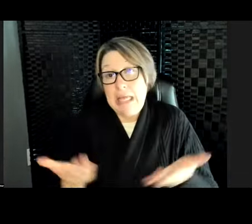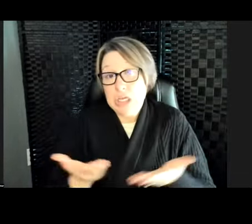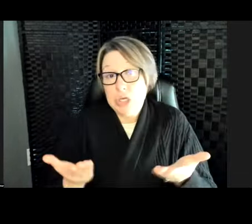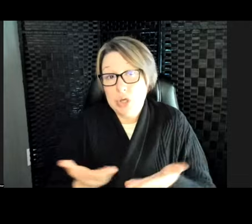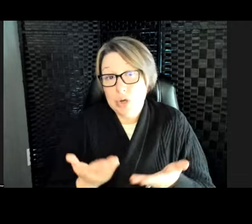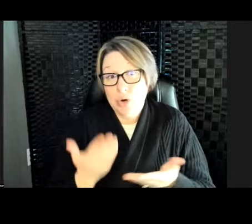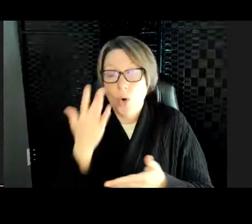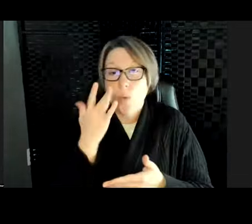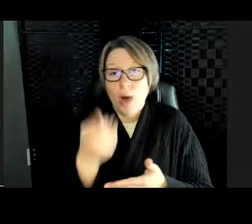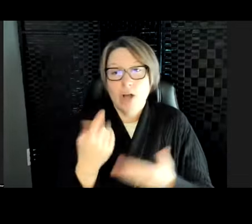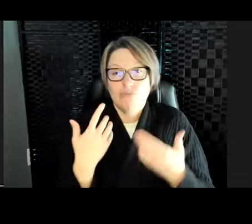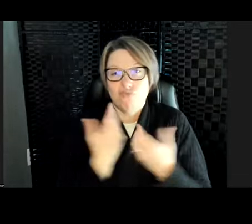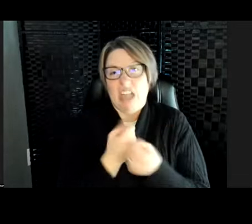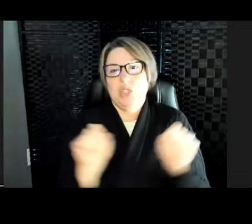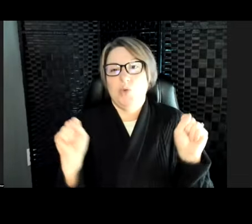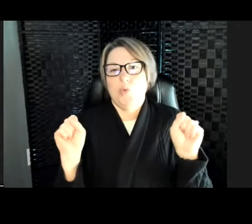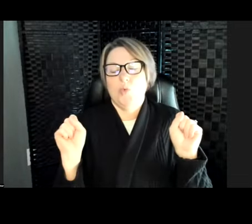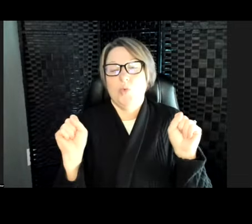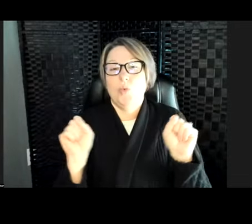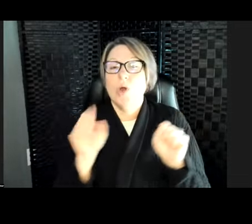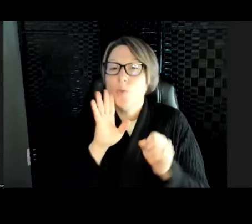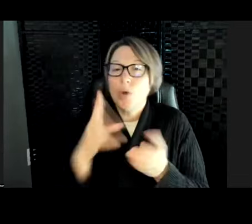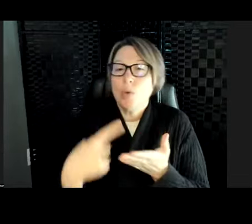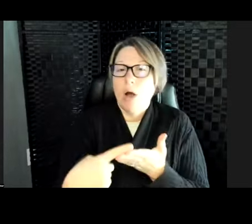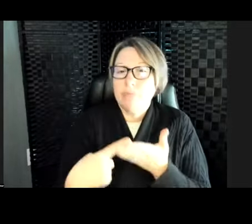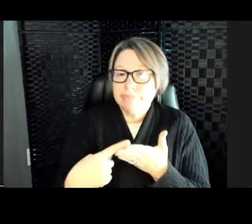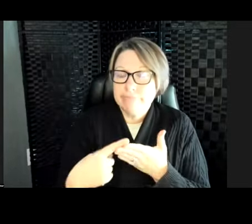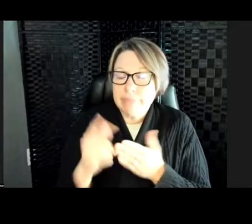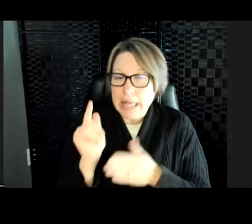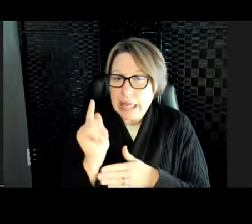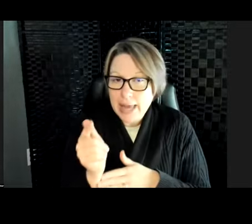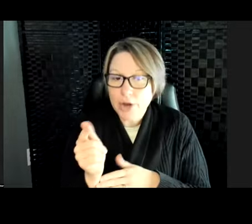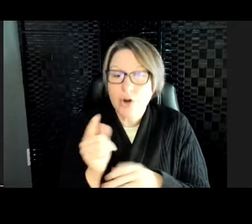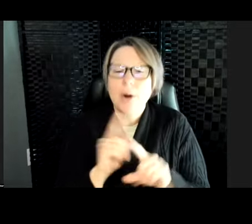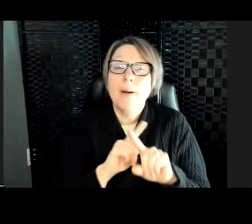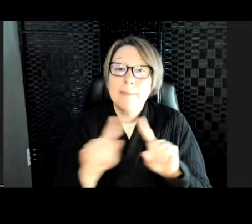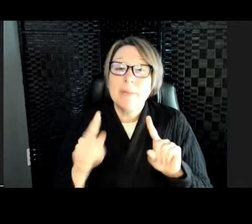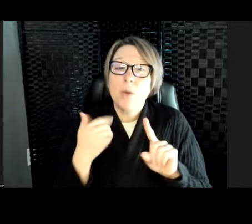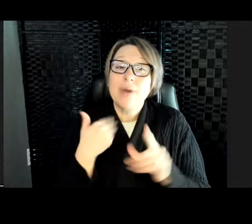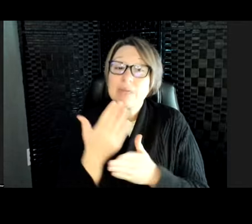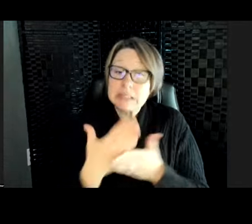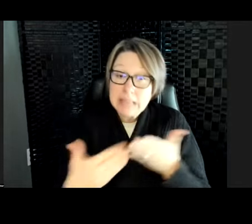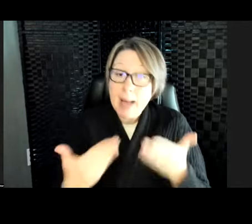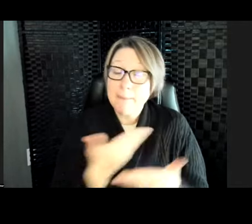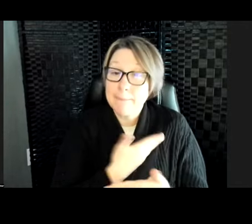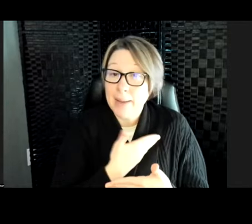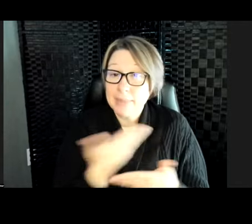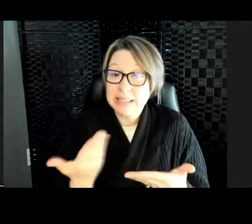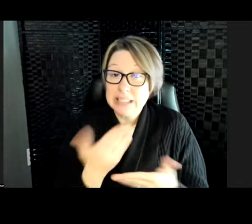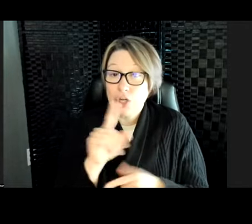rescues. So, we'll talk about that in a little bit. But we do have some babies here at the zoo. But these ones, since they are